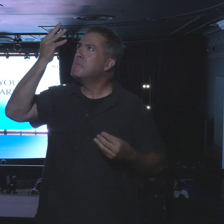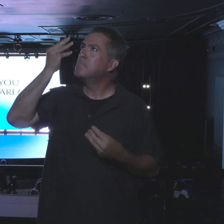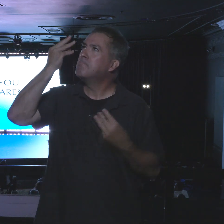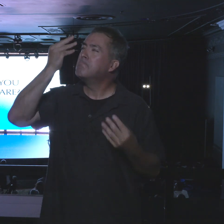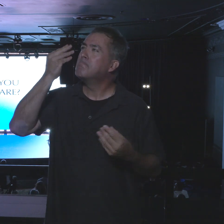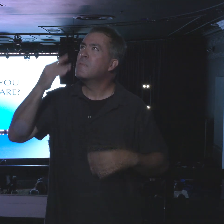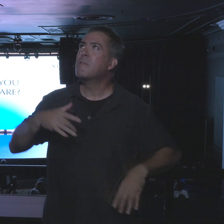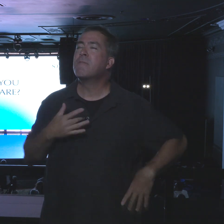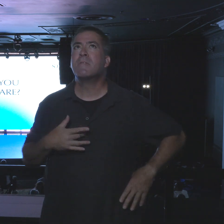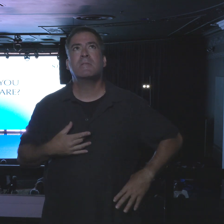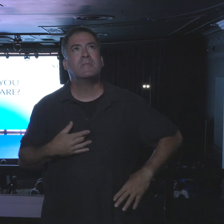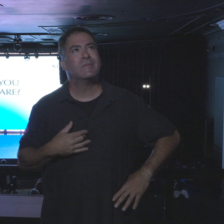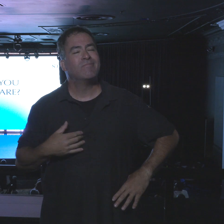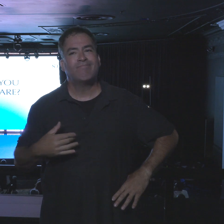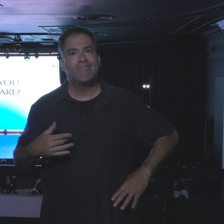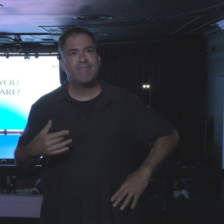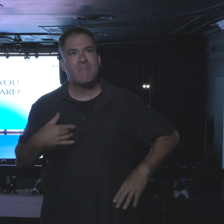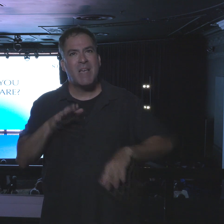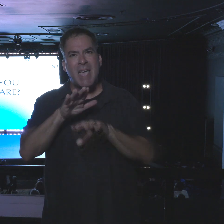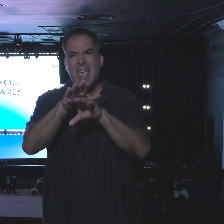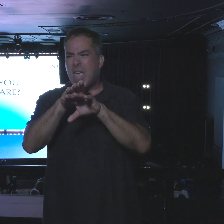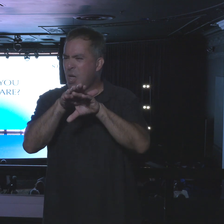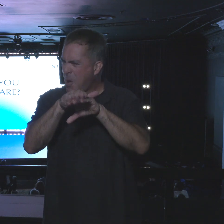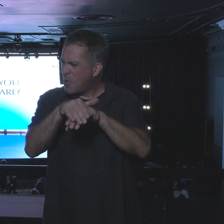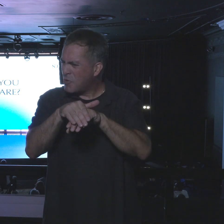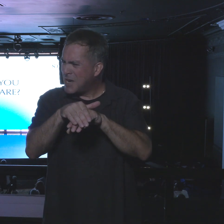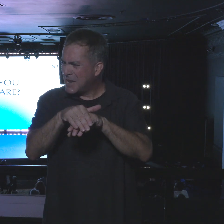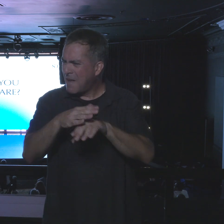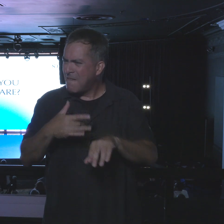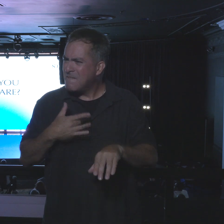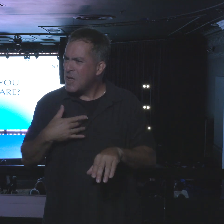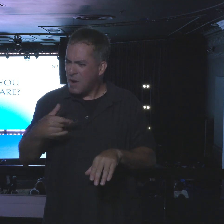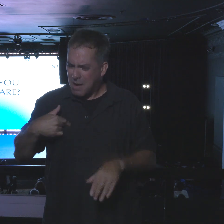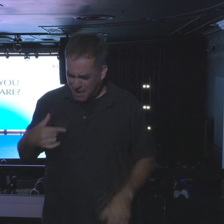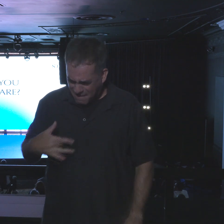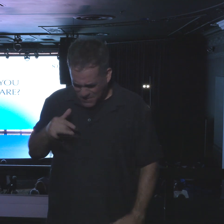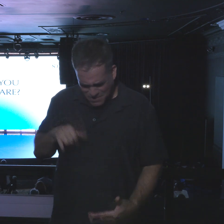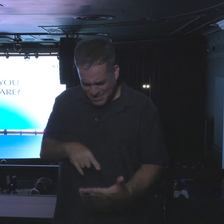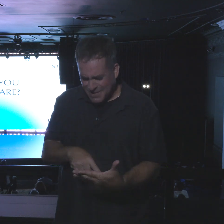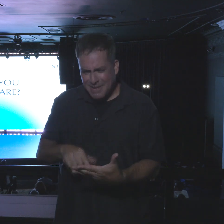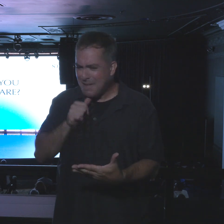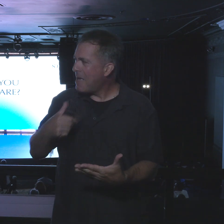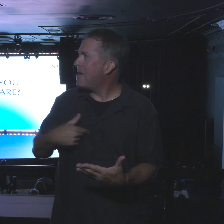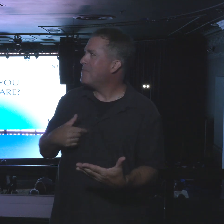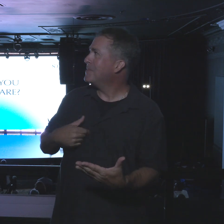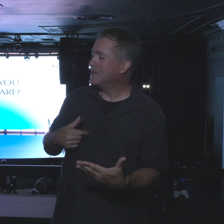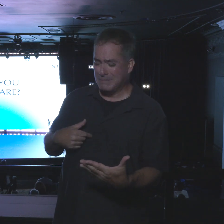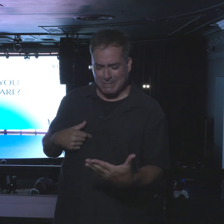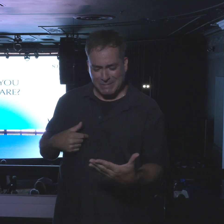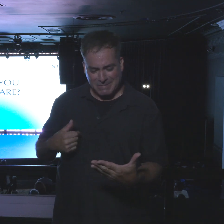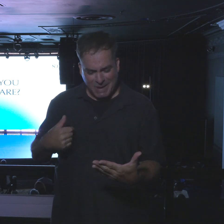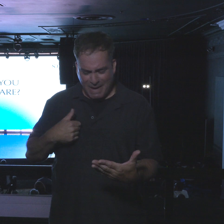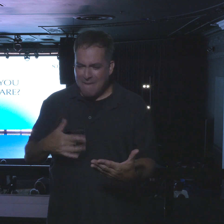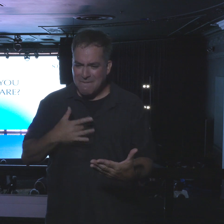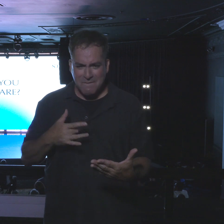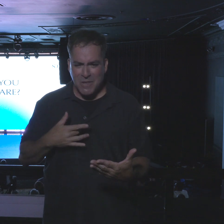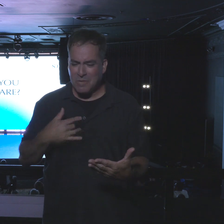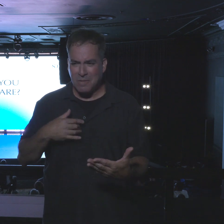you almost feel like a hypocrite? Because you're like, you don't really feel like that. You feel like a failure.